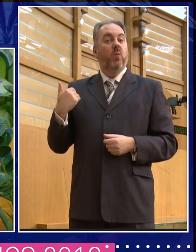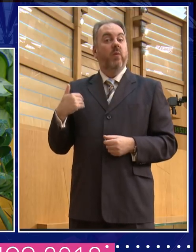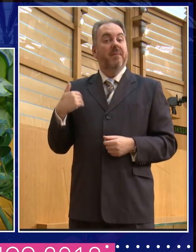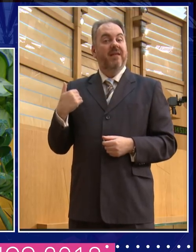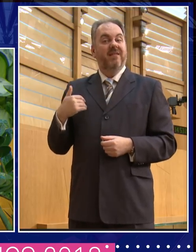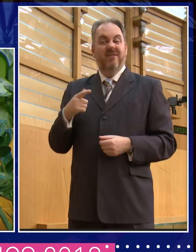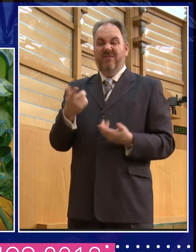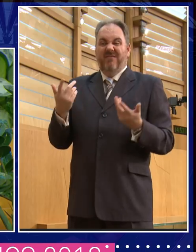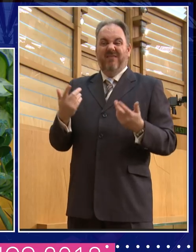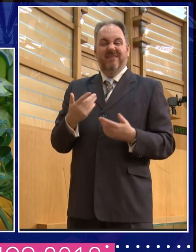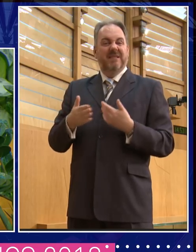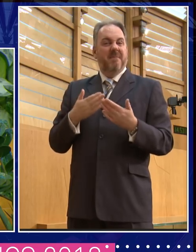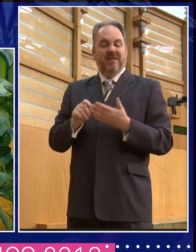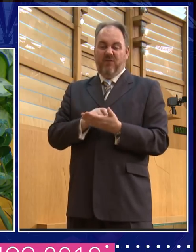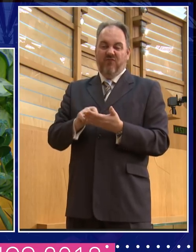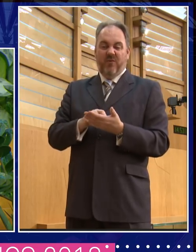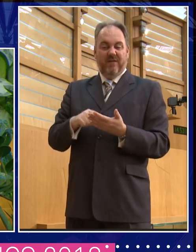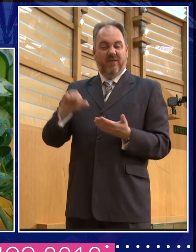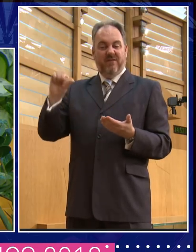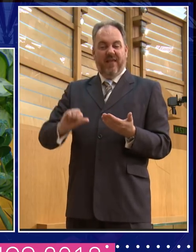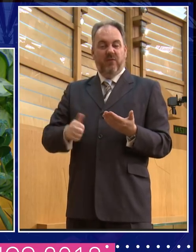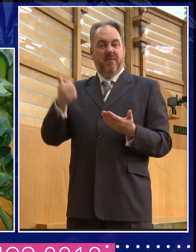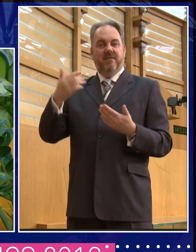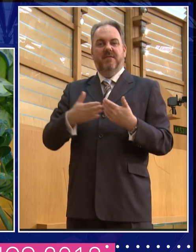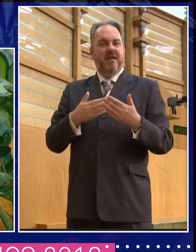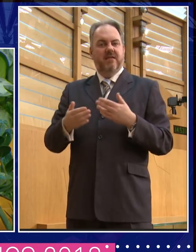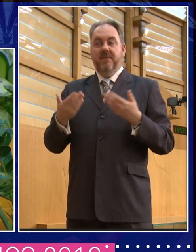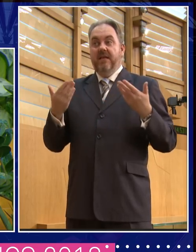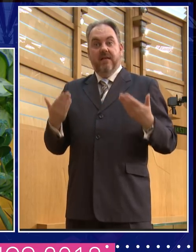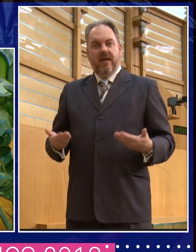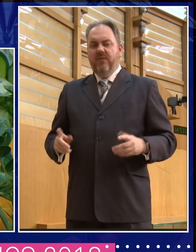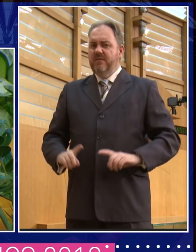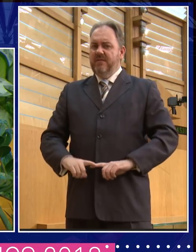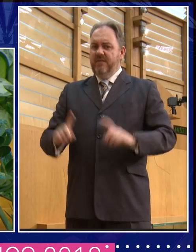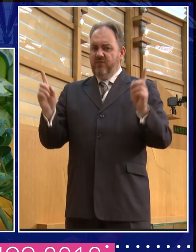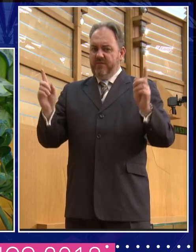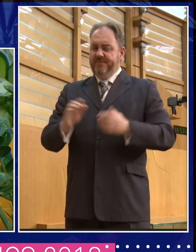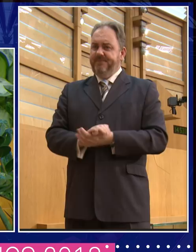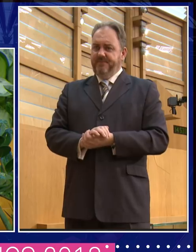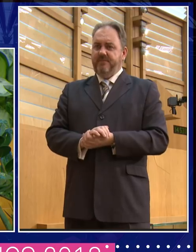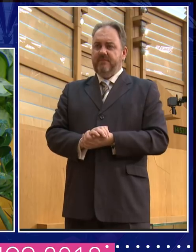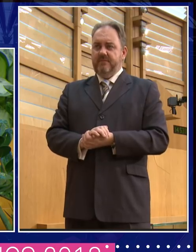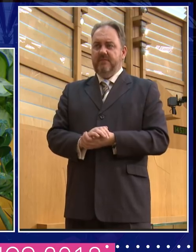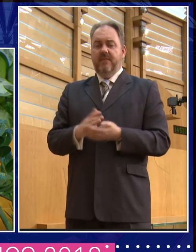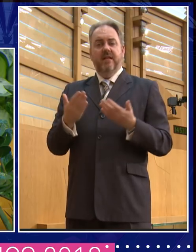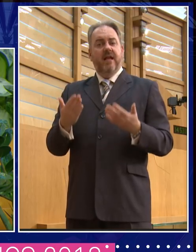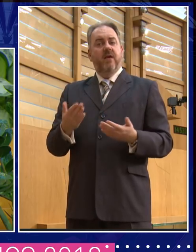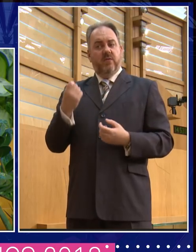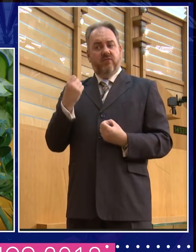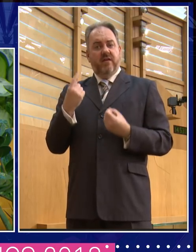didn't really matter, right? And now it's not, it's that, it's not that women in the ancient world